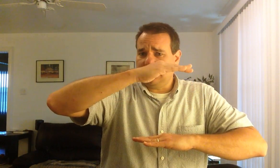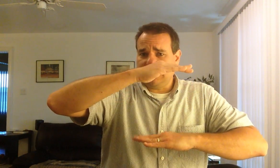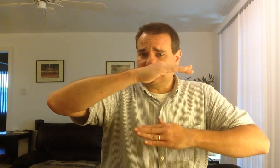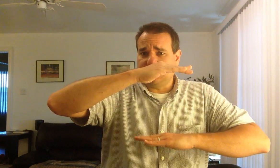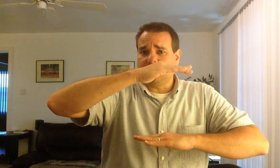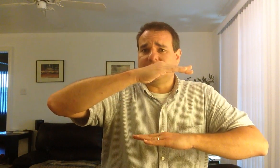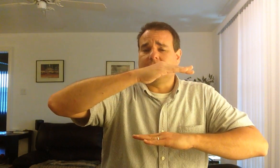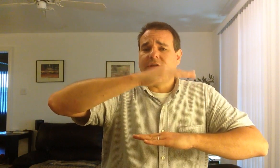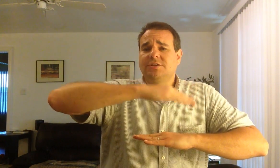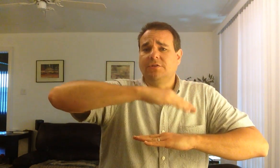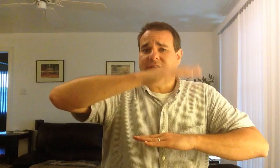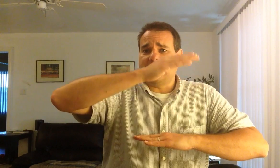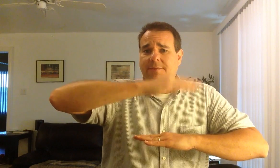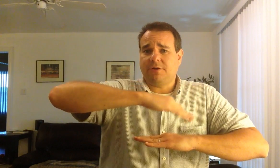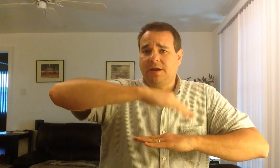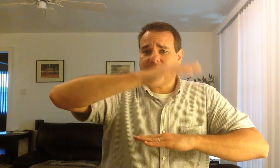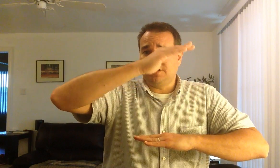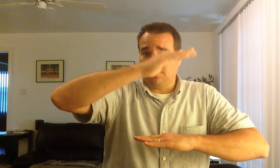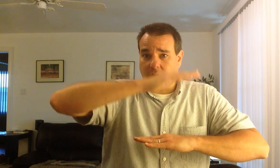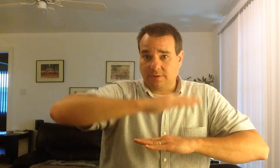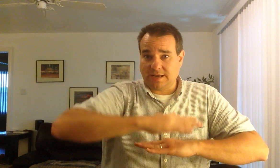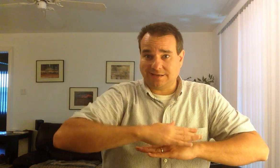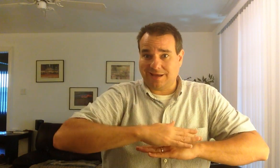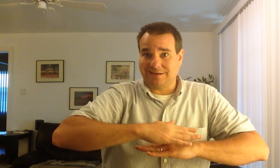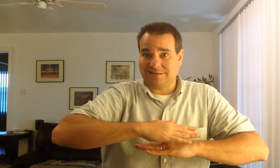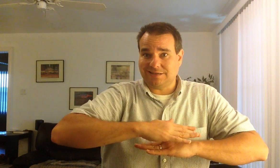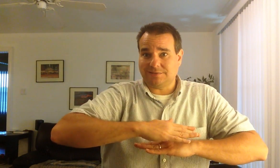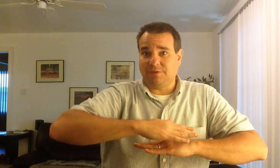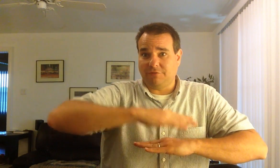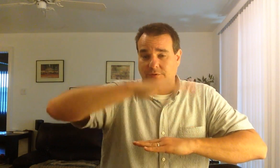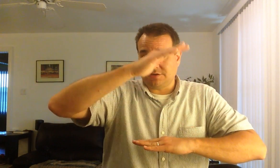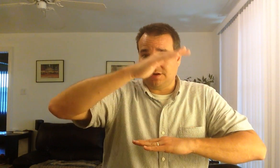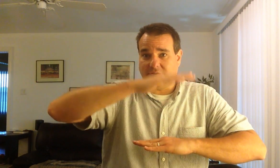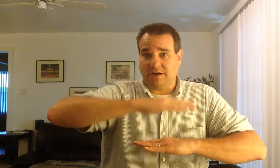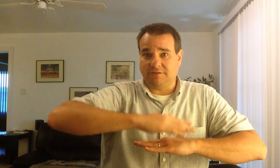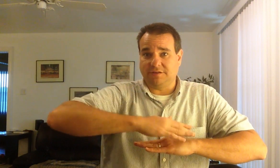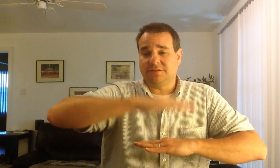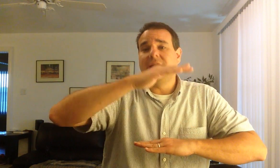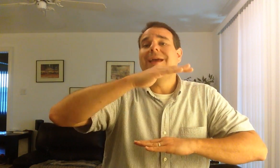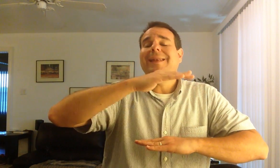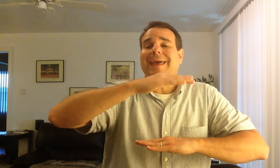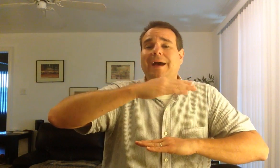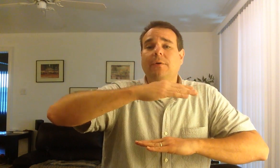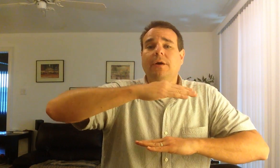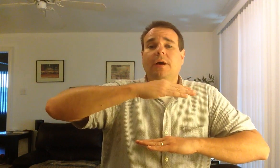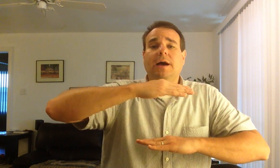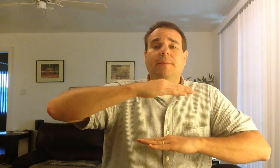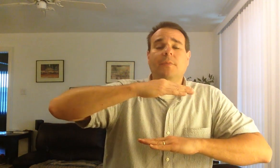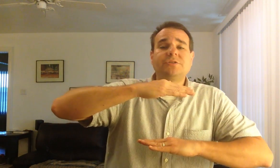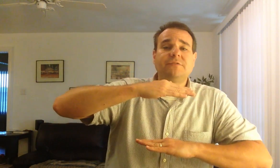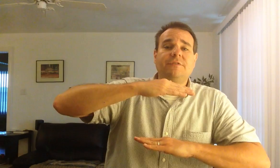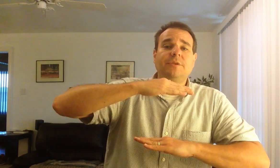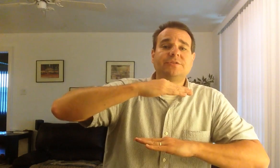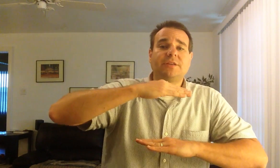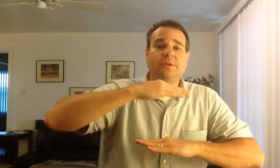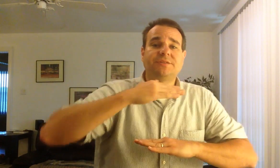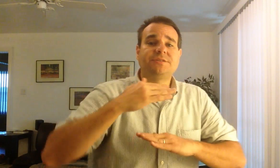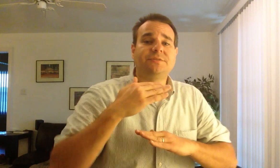is the noise floor. So, the dynamic range can go all the way down to 96 before we start hearing anything. Now, most of the music that we listen to